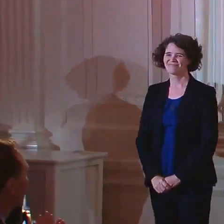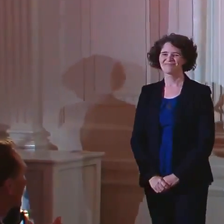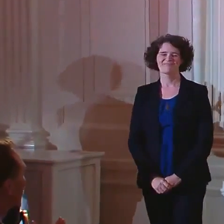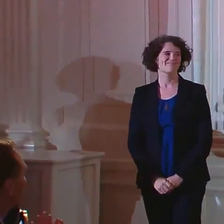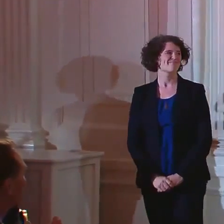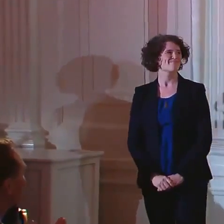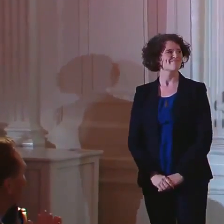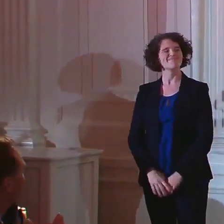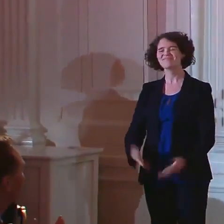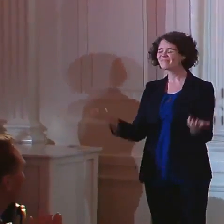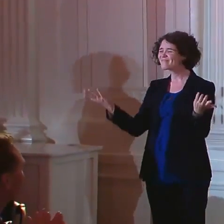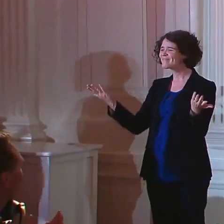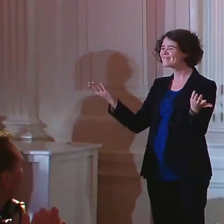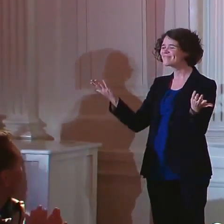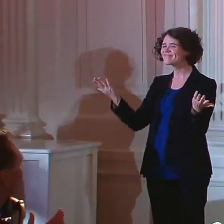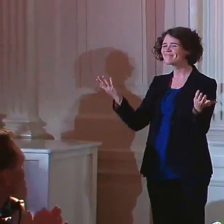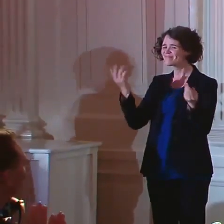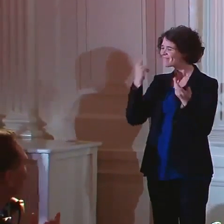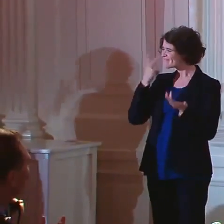you know,